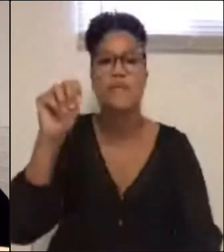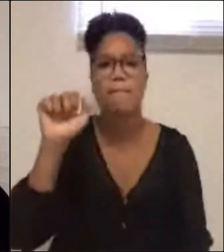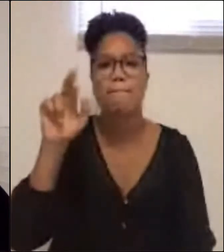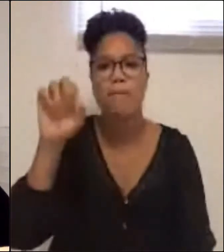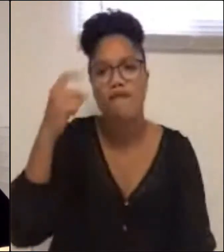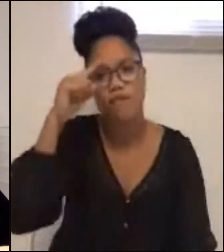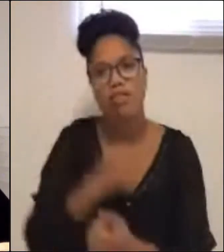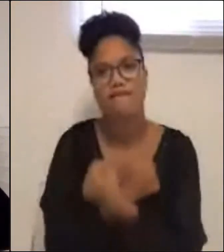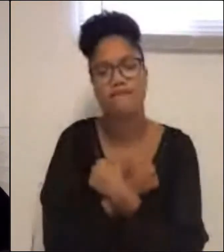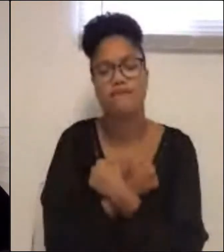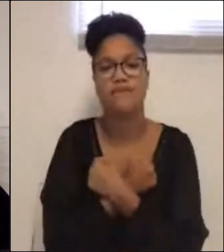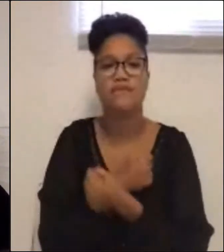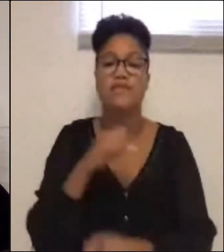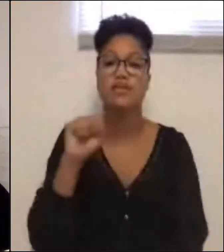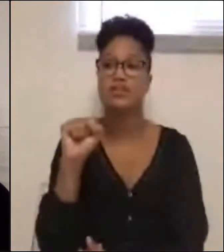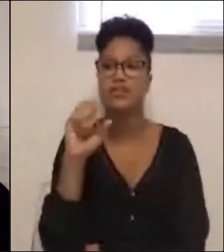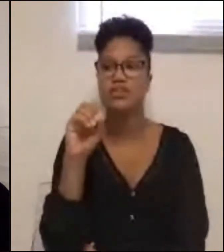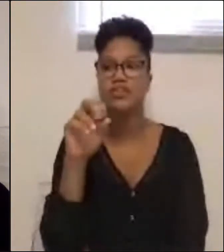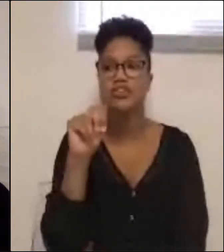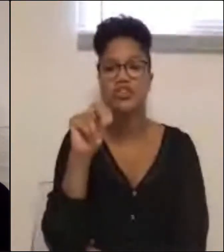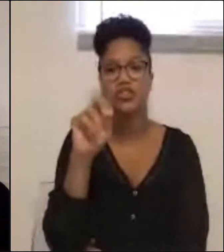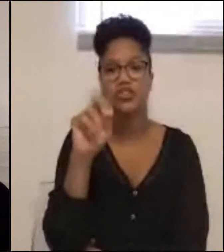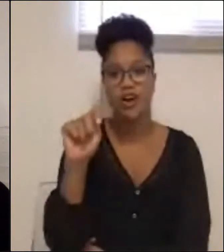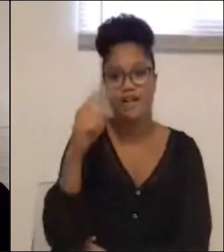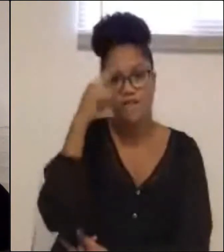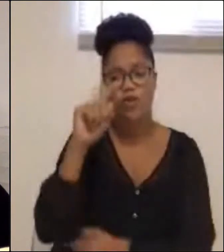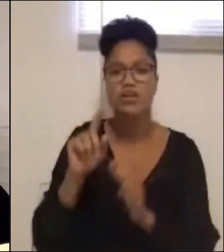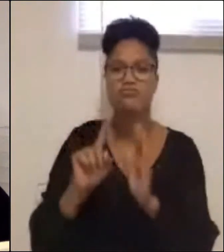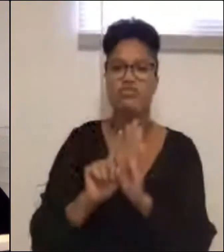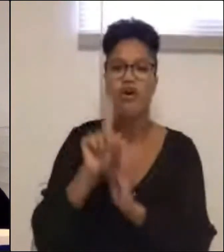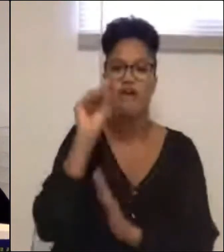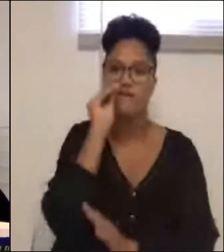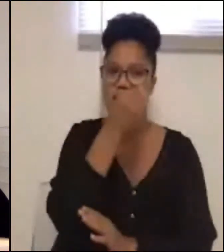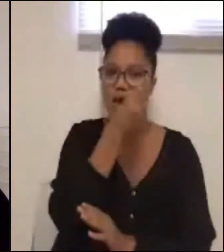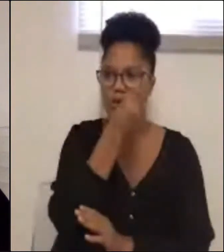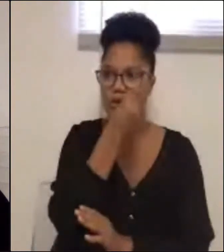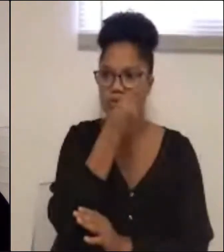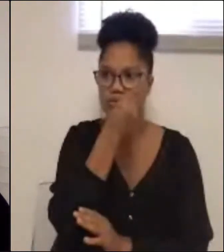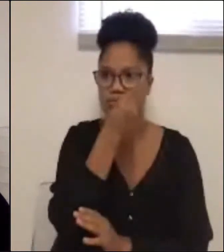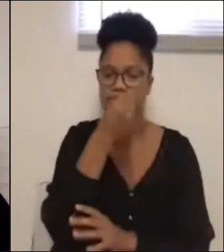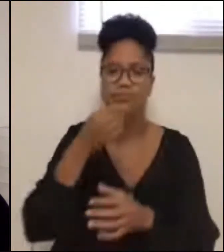Sonnet for a tall flower blooming at dinner time.